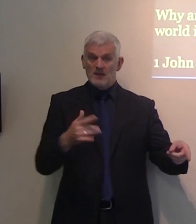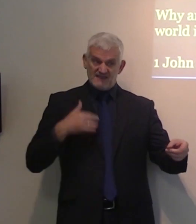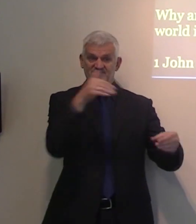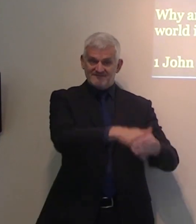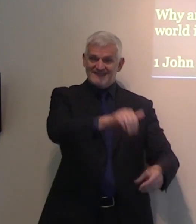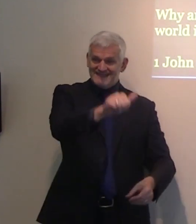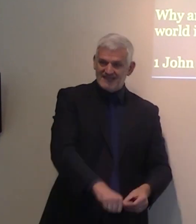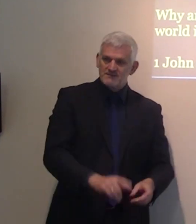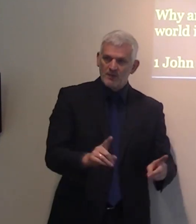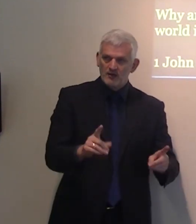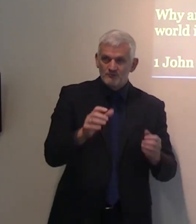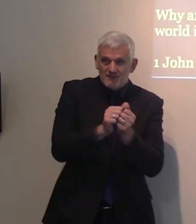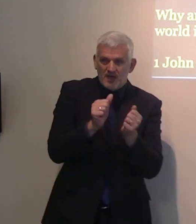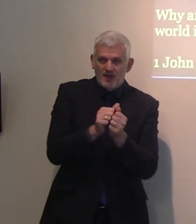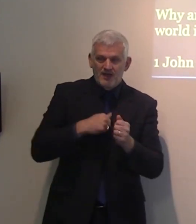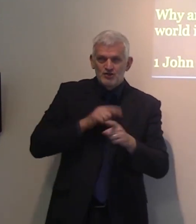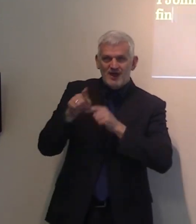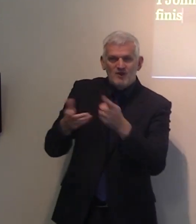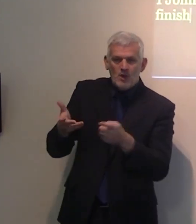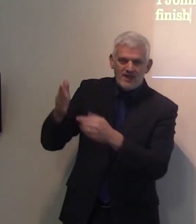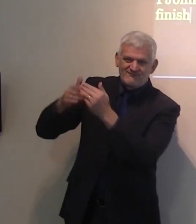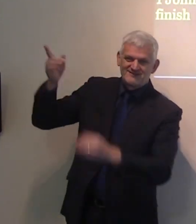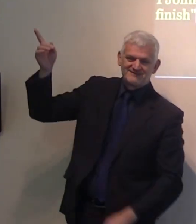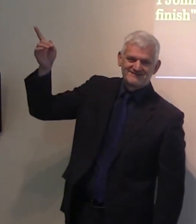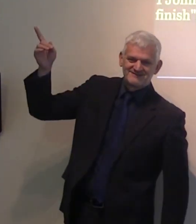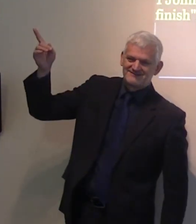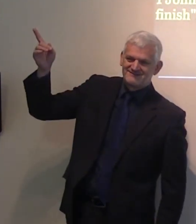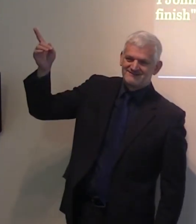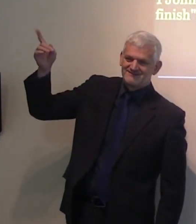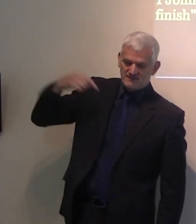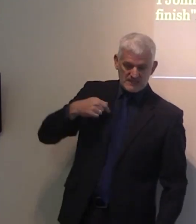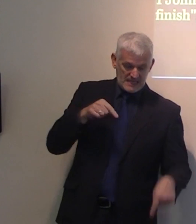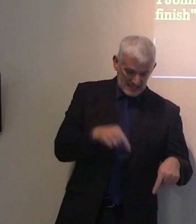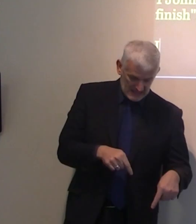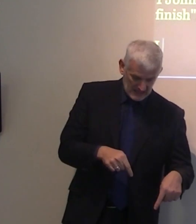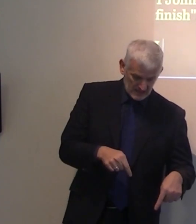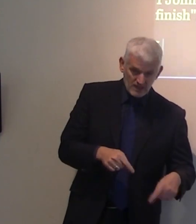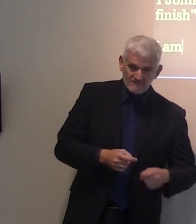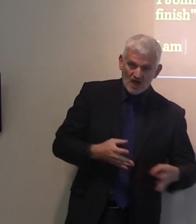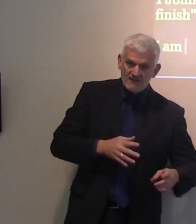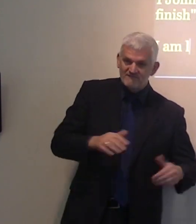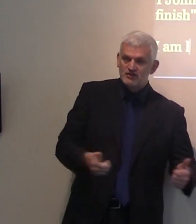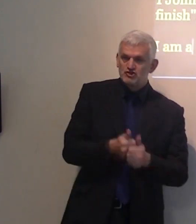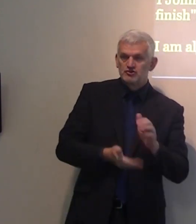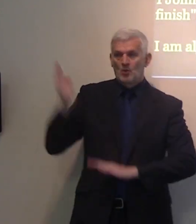concept, who are just here today and come tomorrow. But we live in